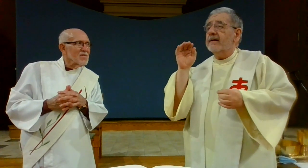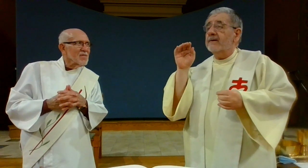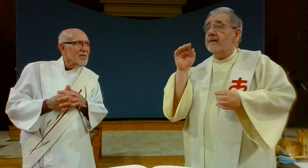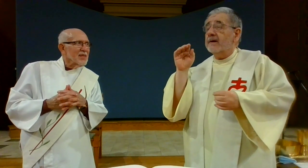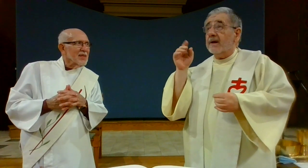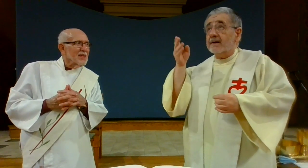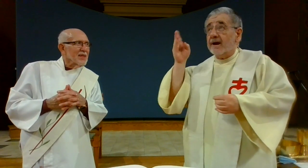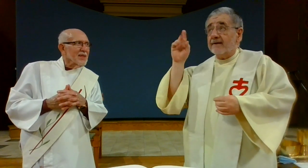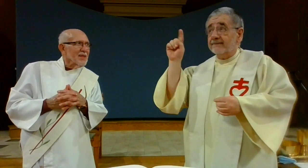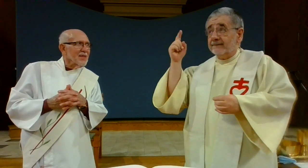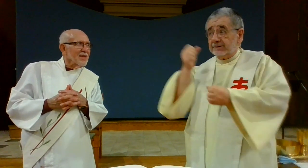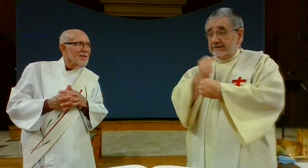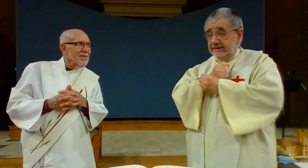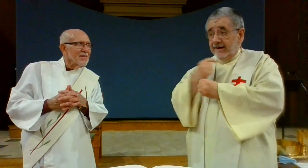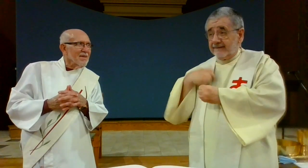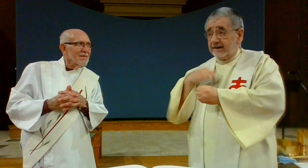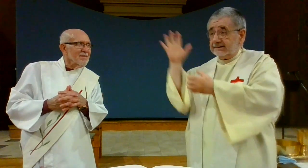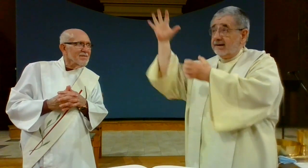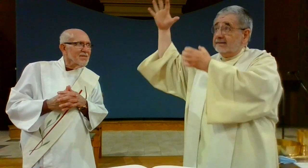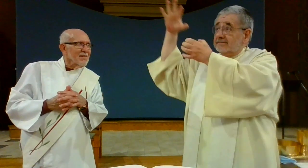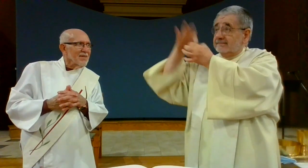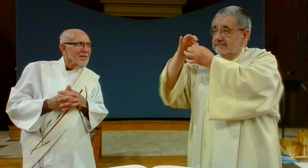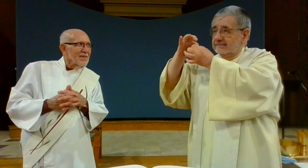thought about that god first loved us